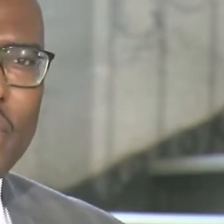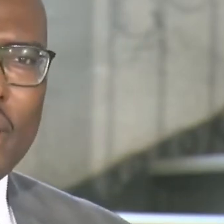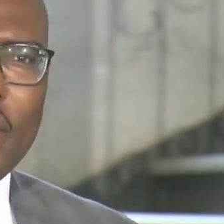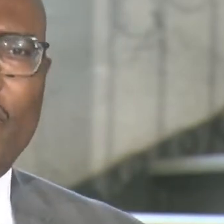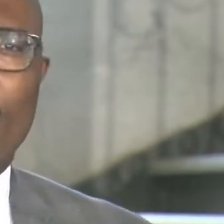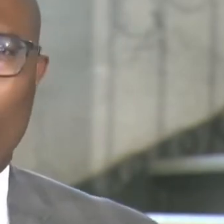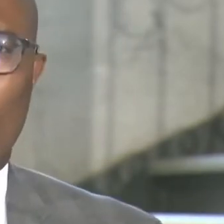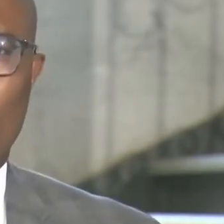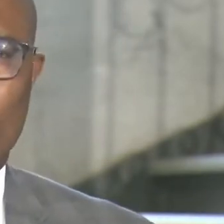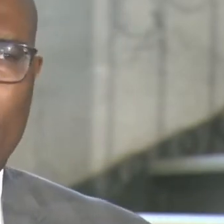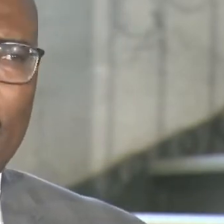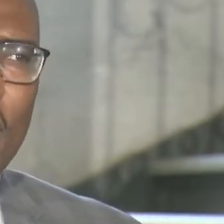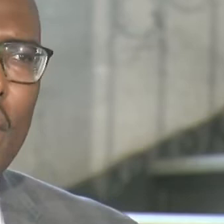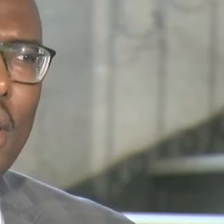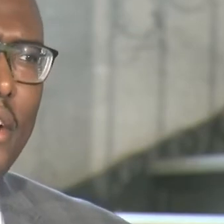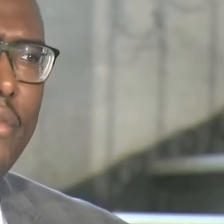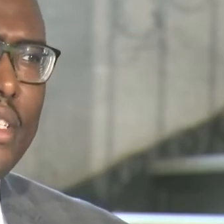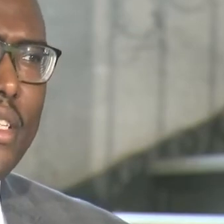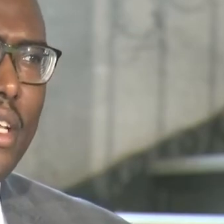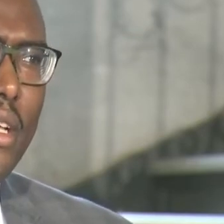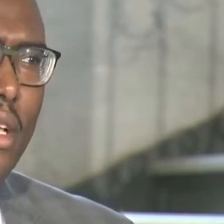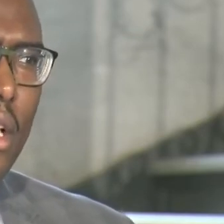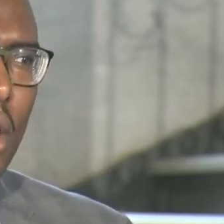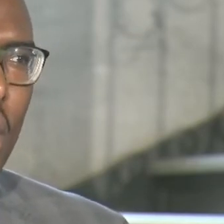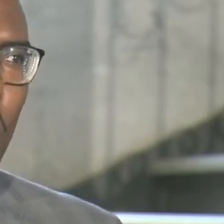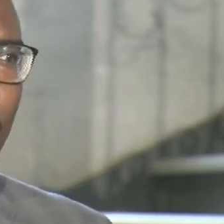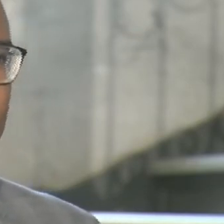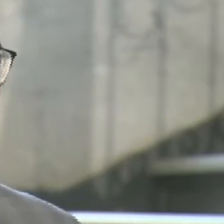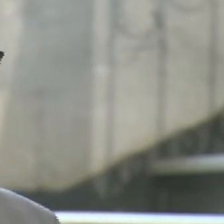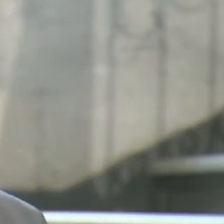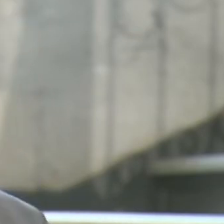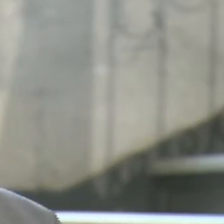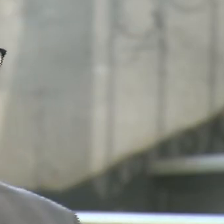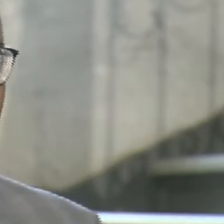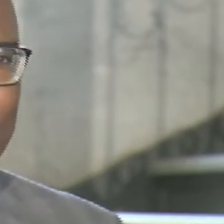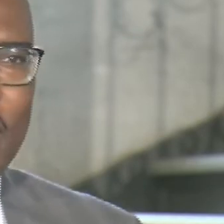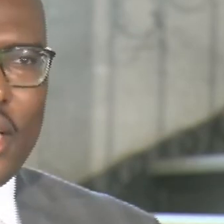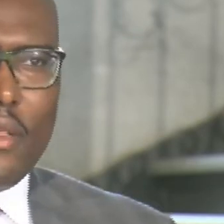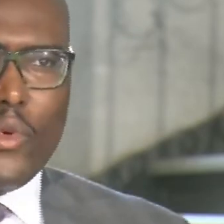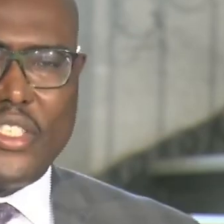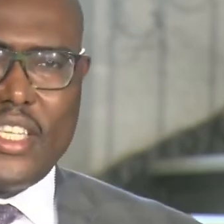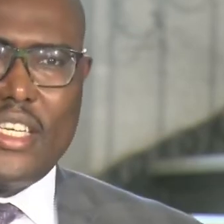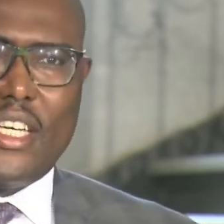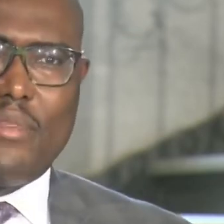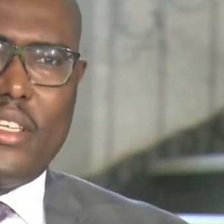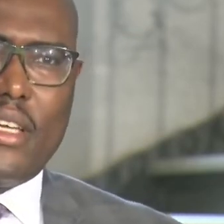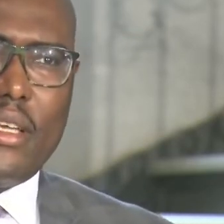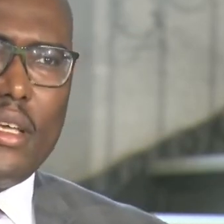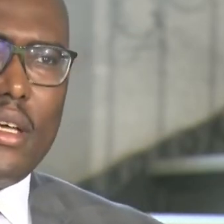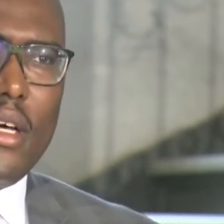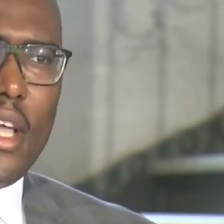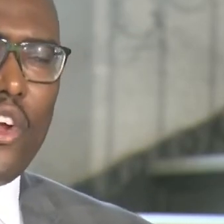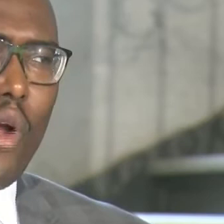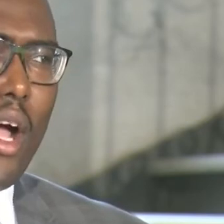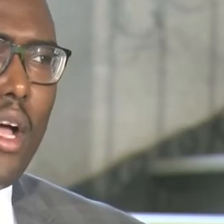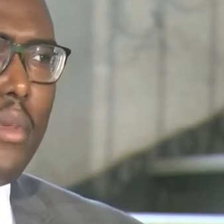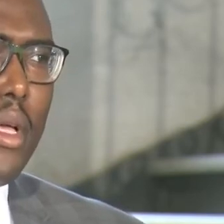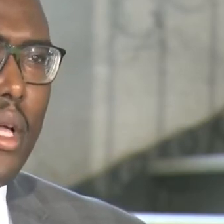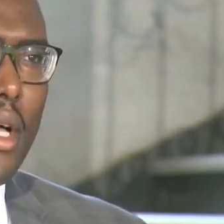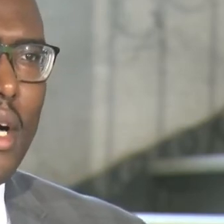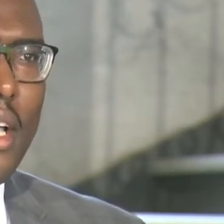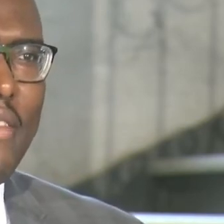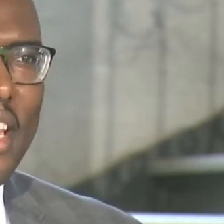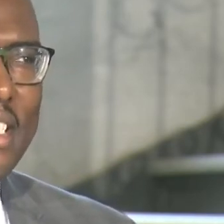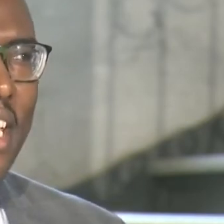ebbed and flow here in this city. Uh, what generally happened is we'll see an uptick in crime,